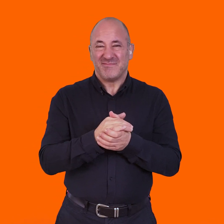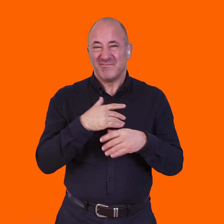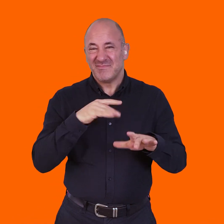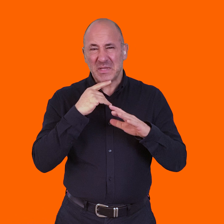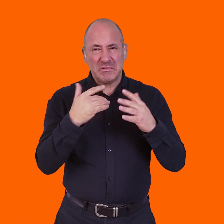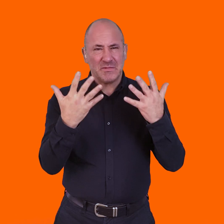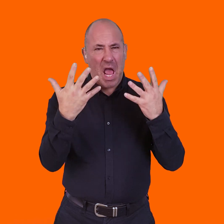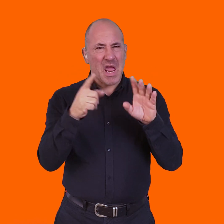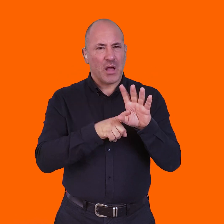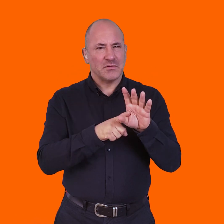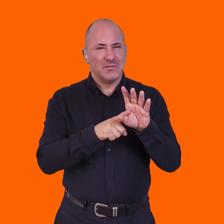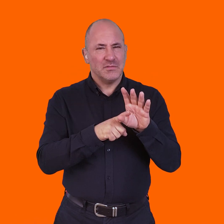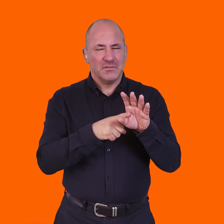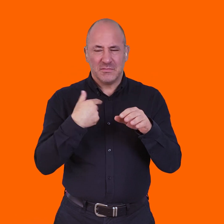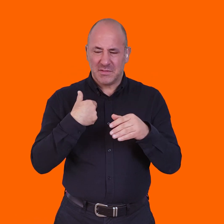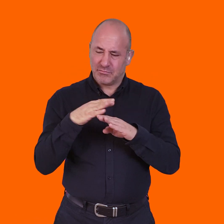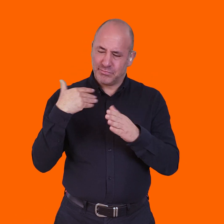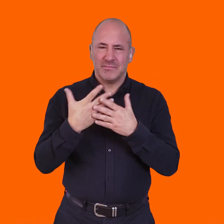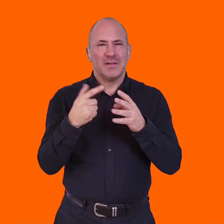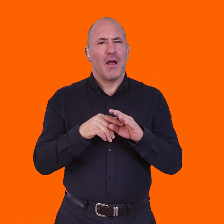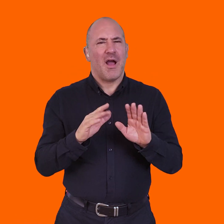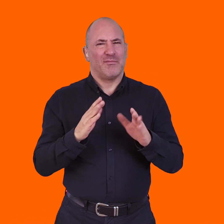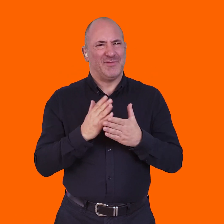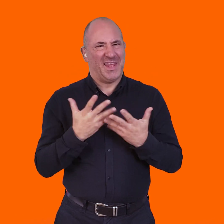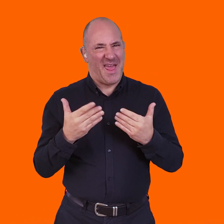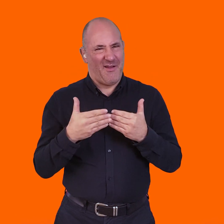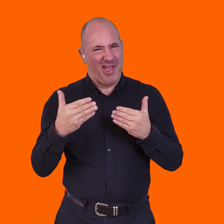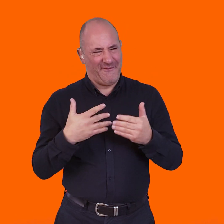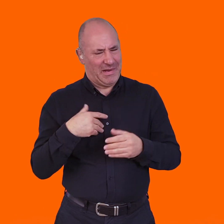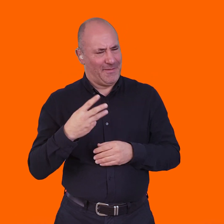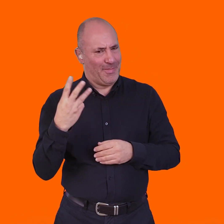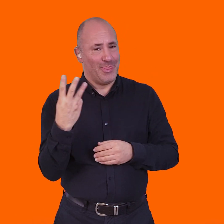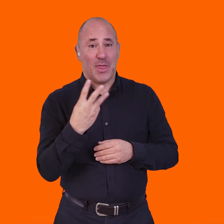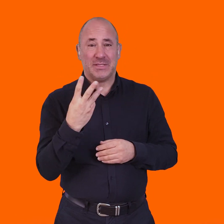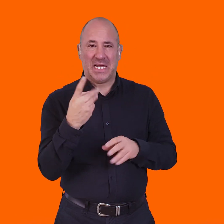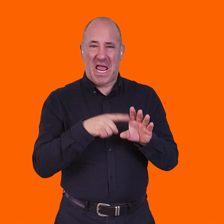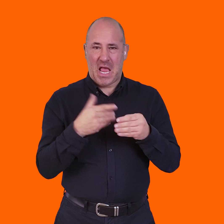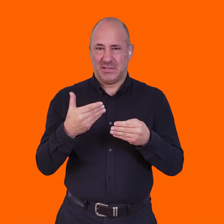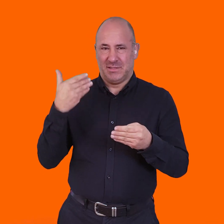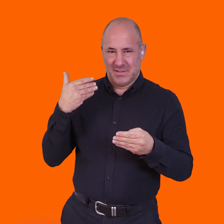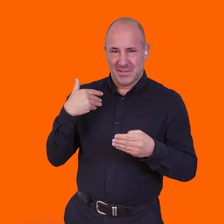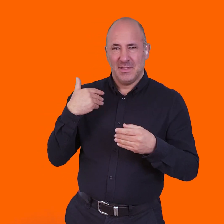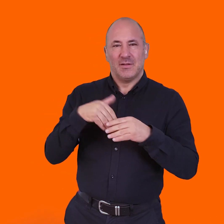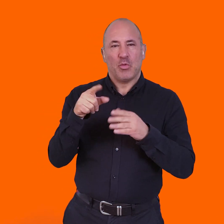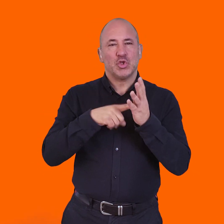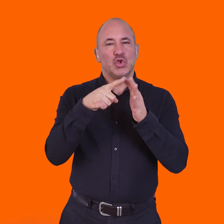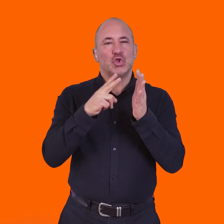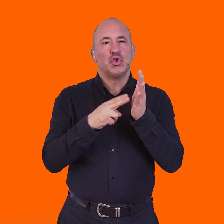and then about, I keep saying 10 years, but actually it's gone on a bit now. It's probably about 13 years ago